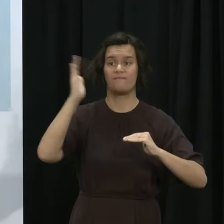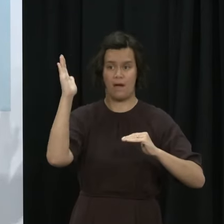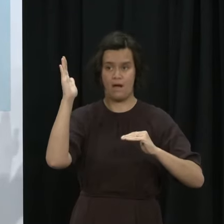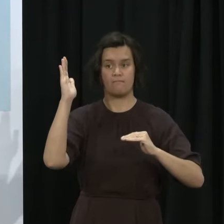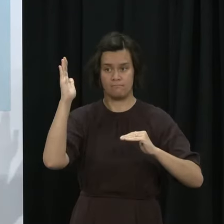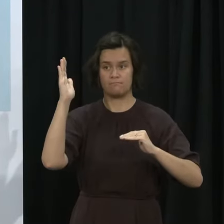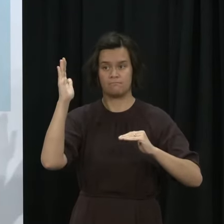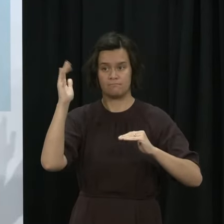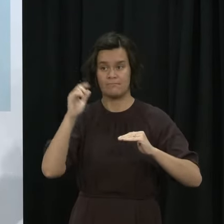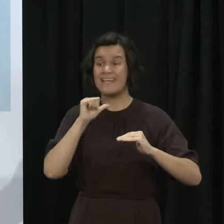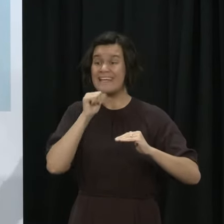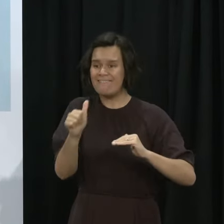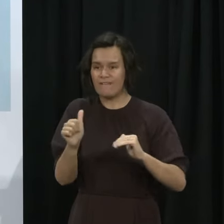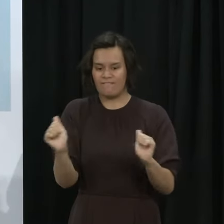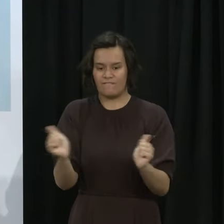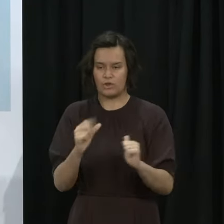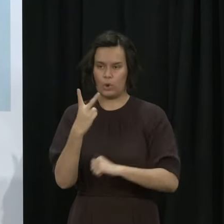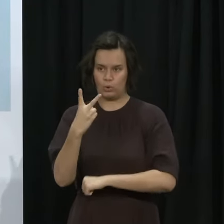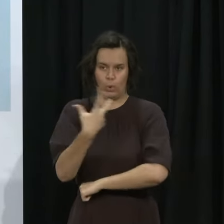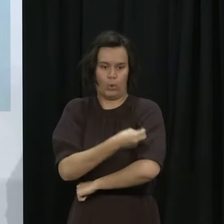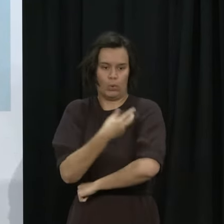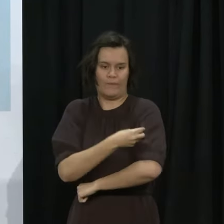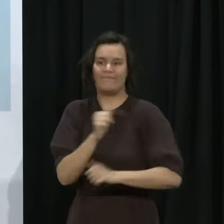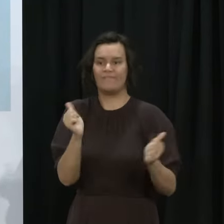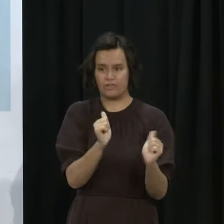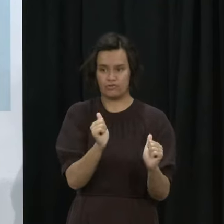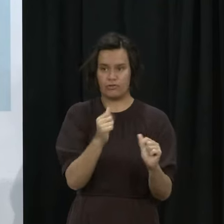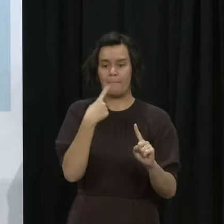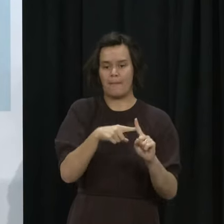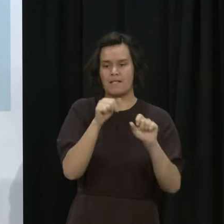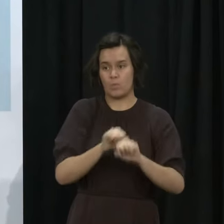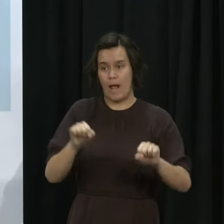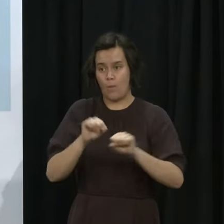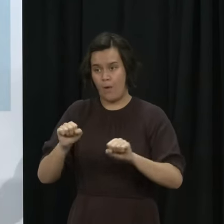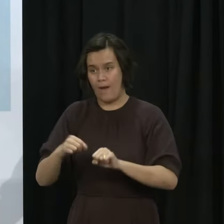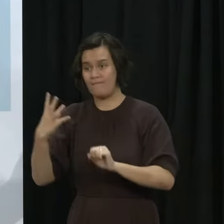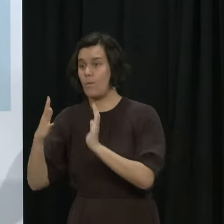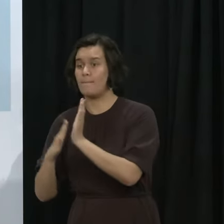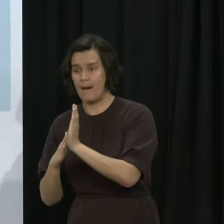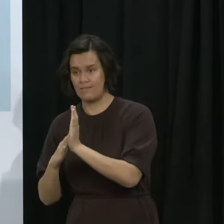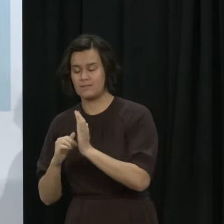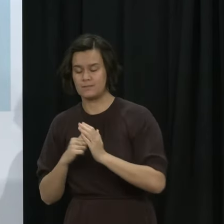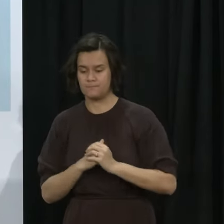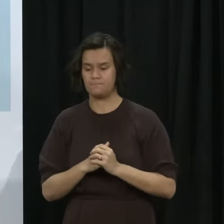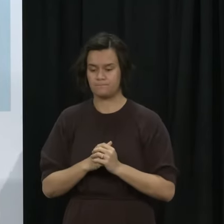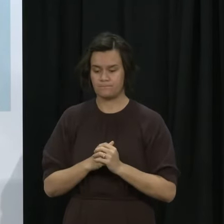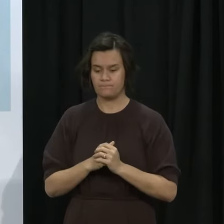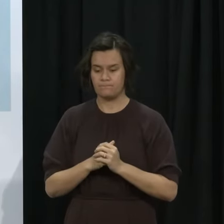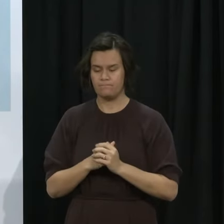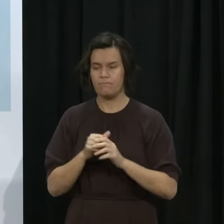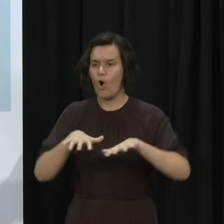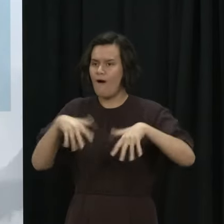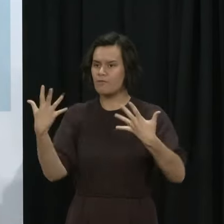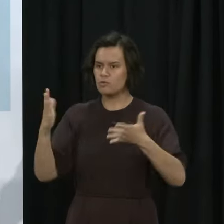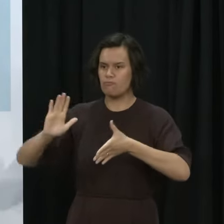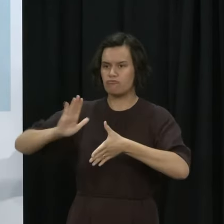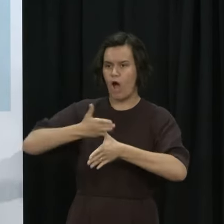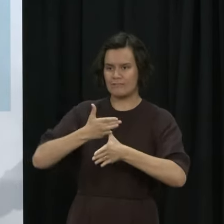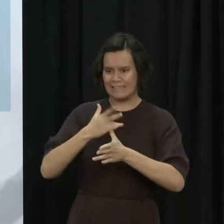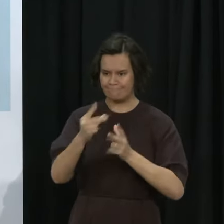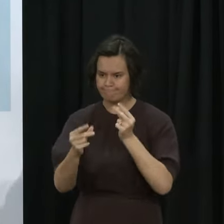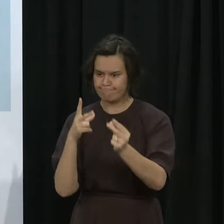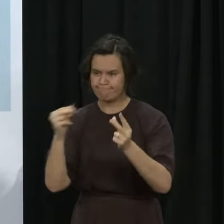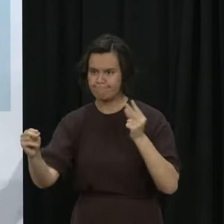two-dose course. Priority, of course, as it was in the initial rollout, should be for those at risk of